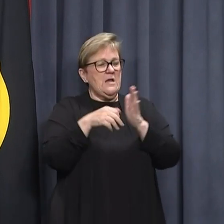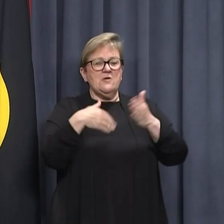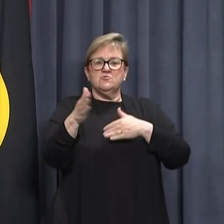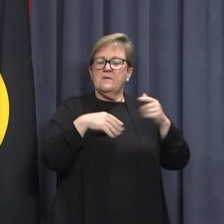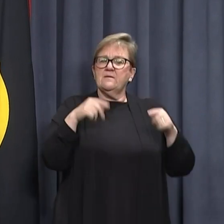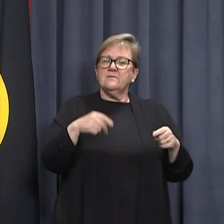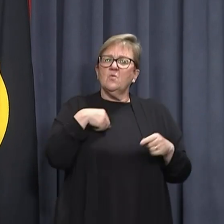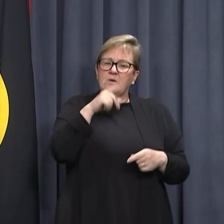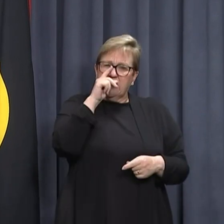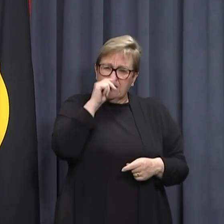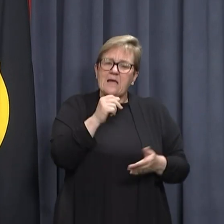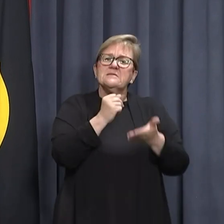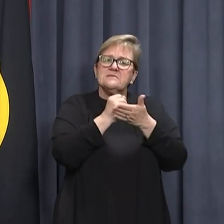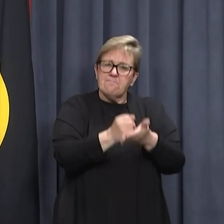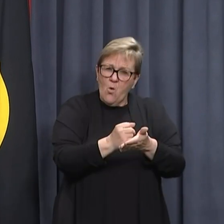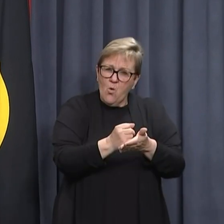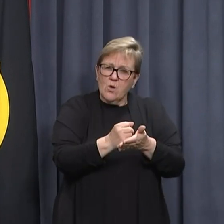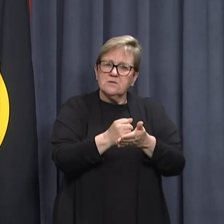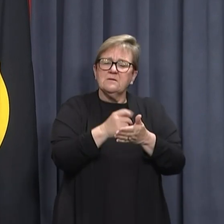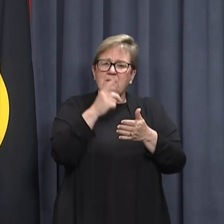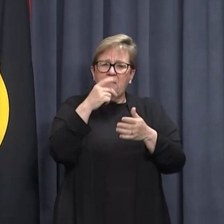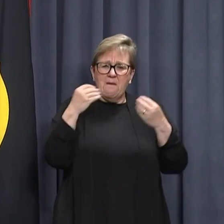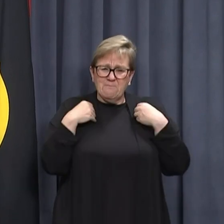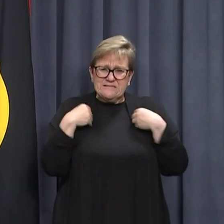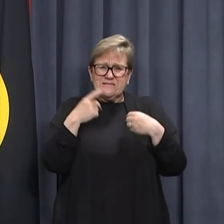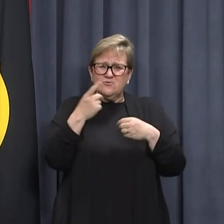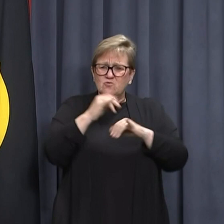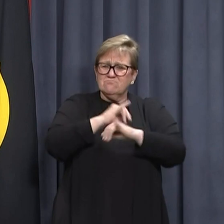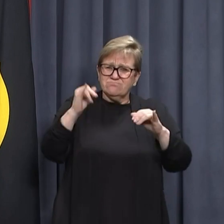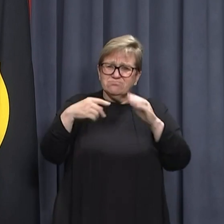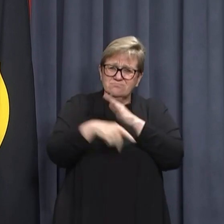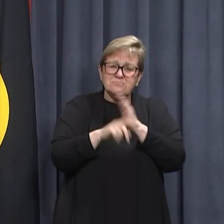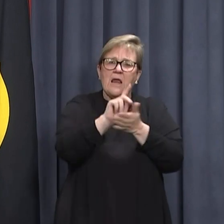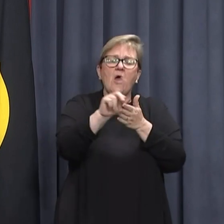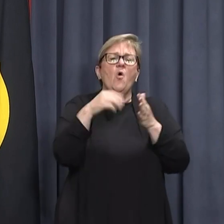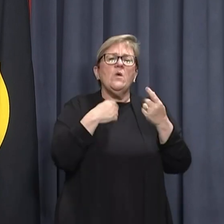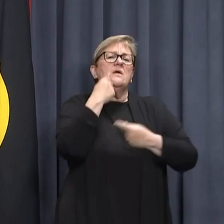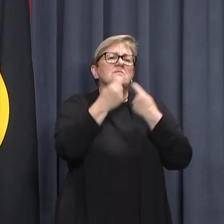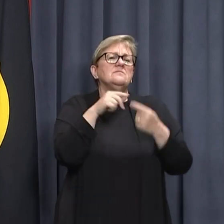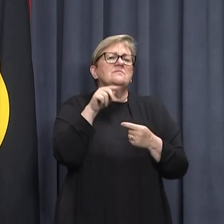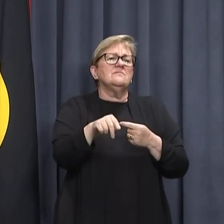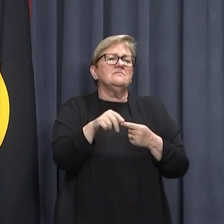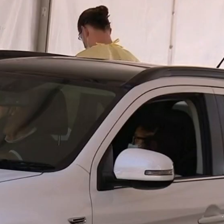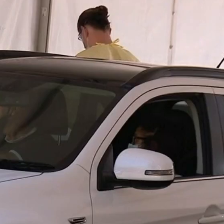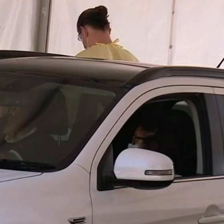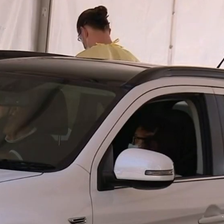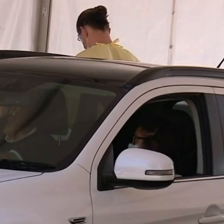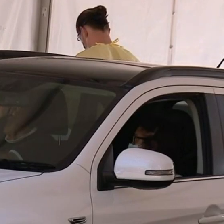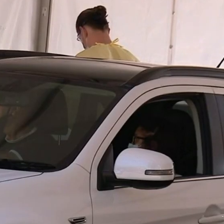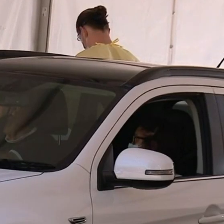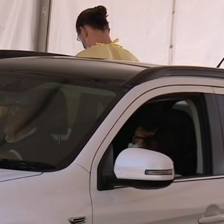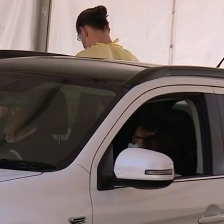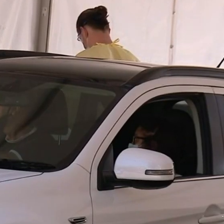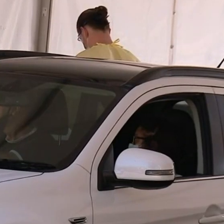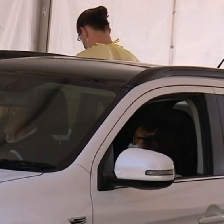we will be in a position to support affected local businesses in the future. And we'll have more to say about this in the days ahead. As case